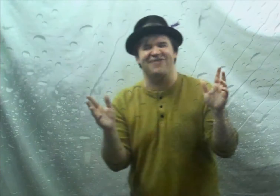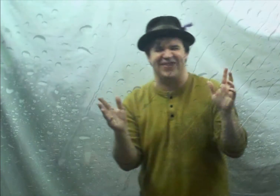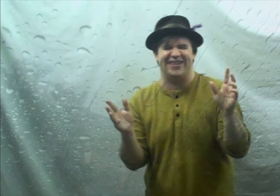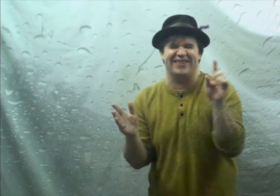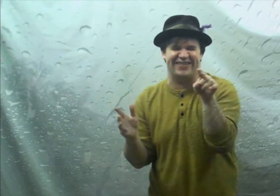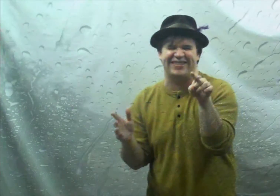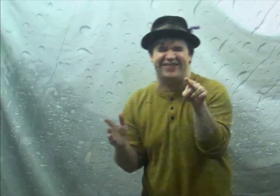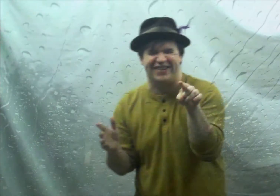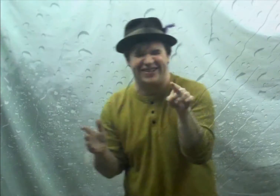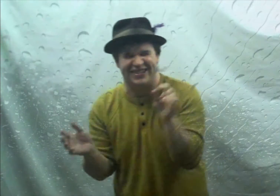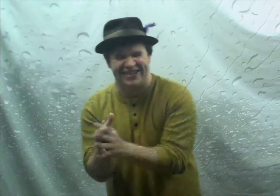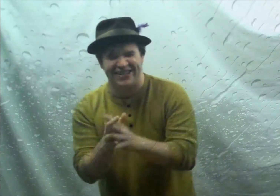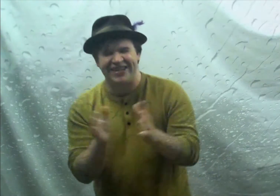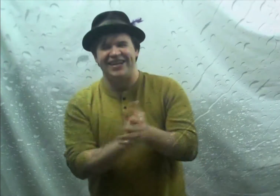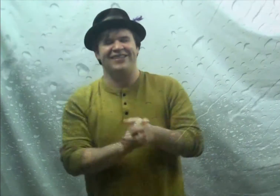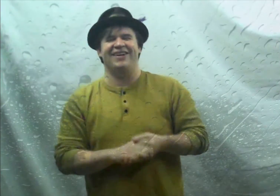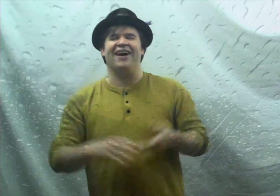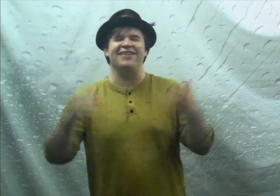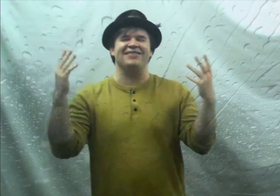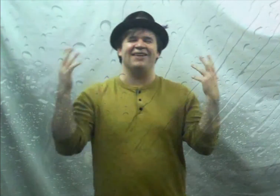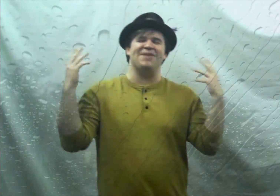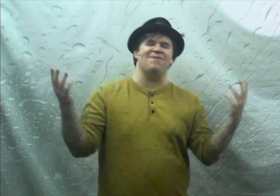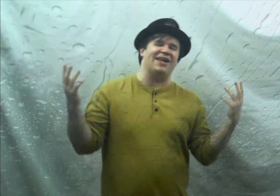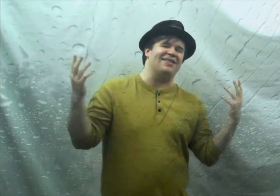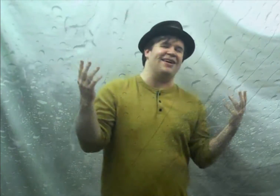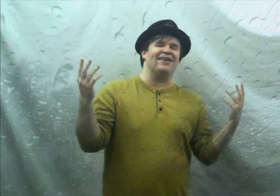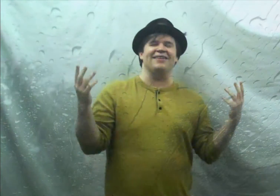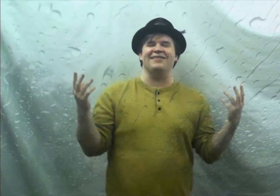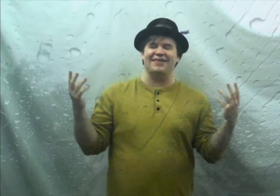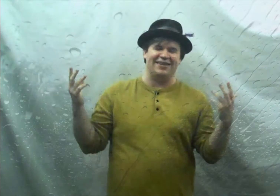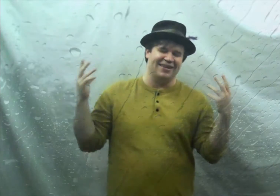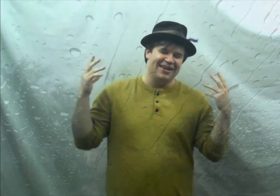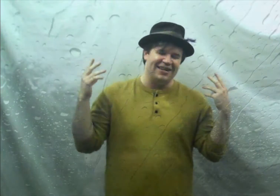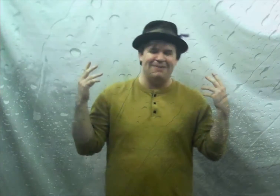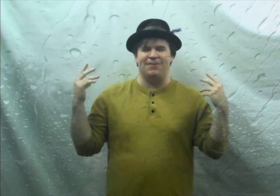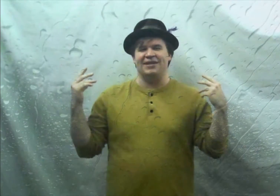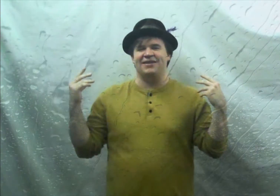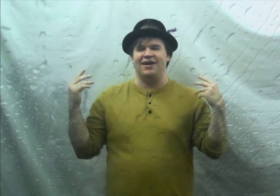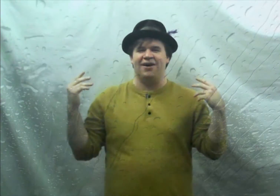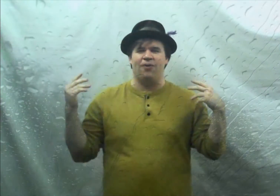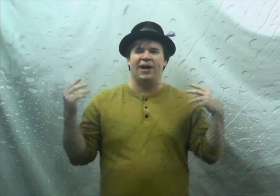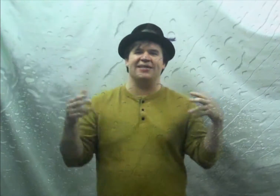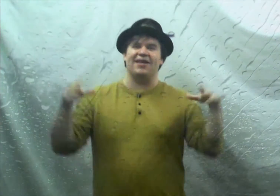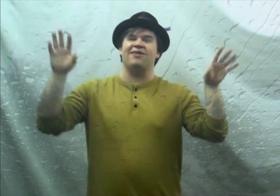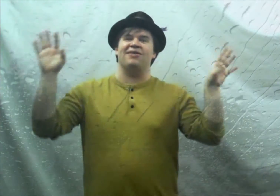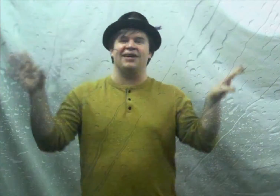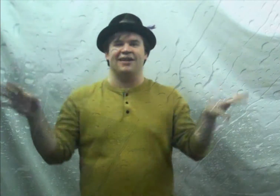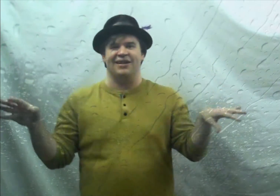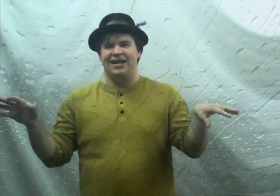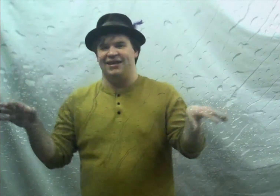know for your own enjoyment because you know how there's like people out there these uh these people that say uh when it's thundering and and